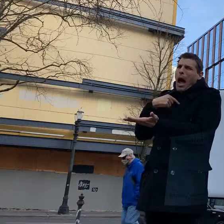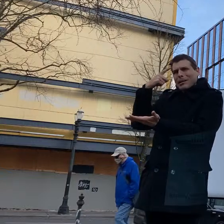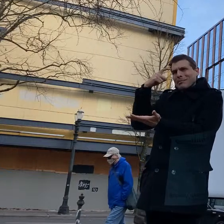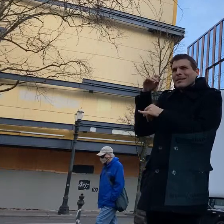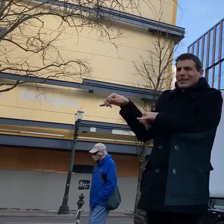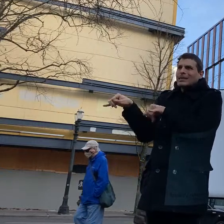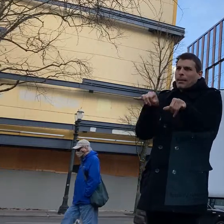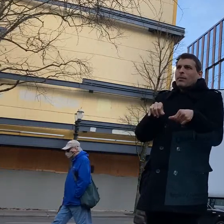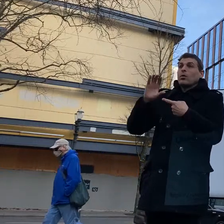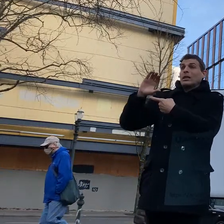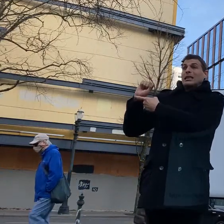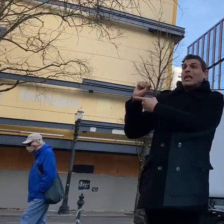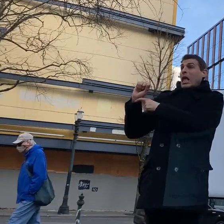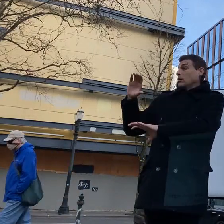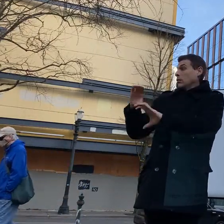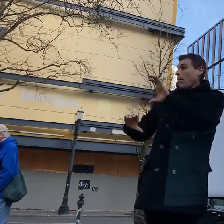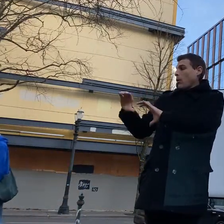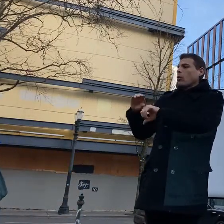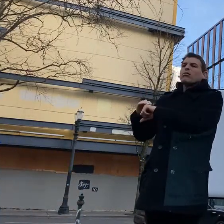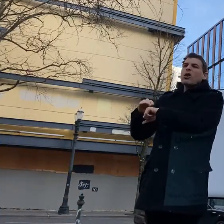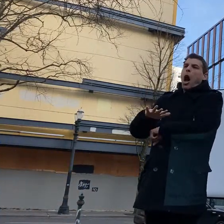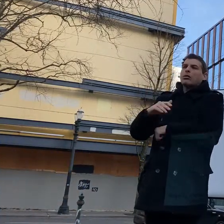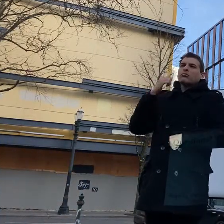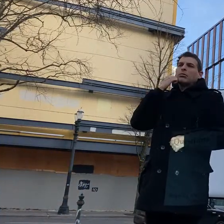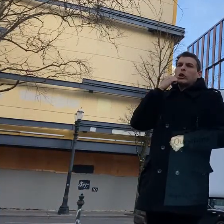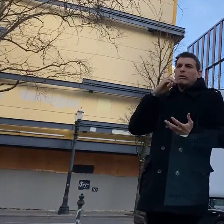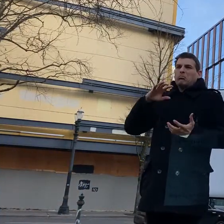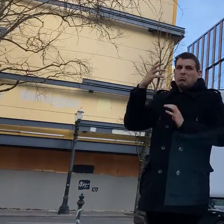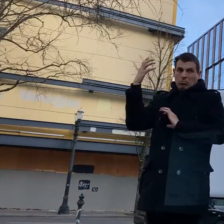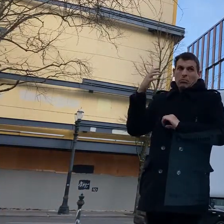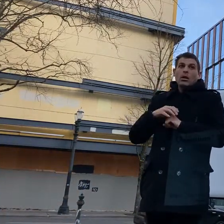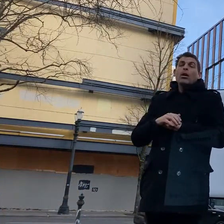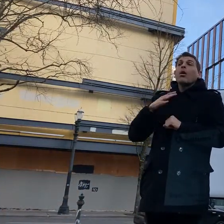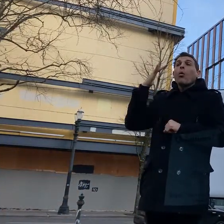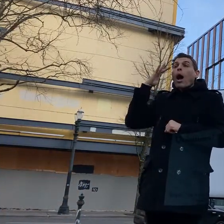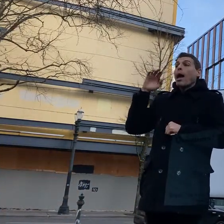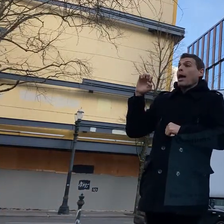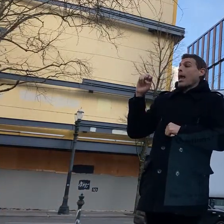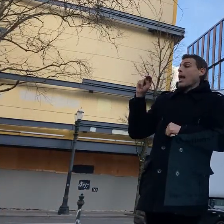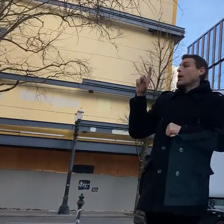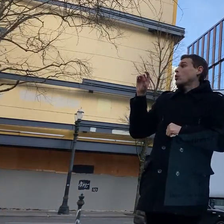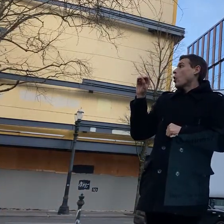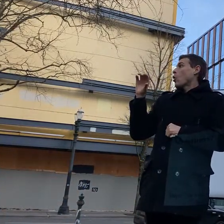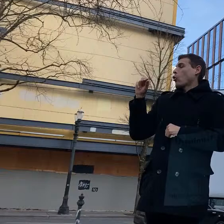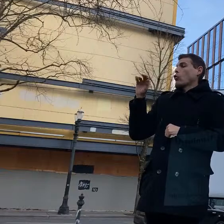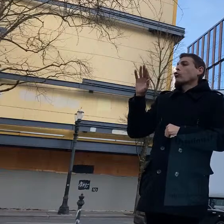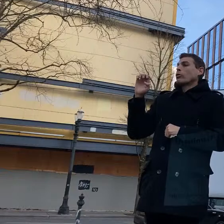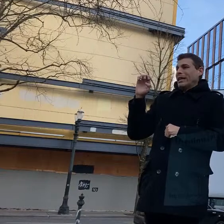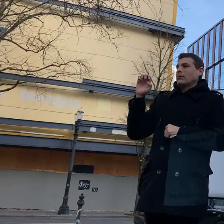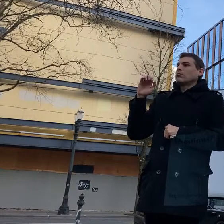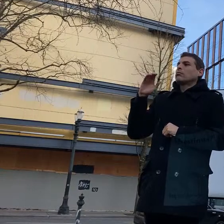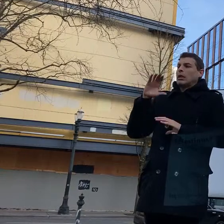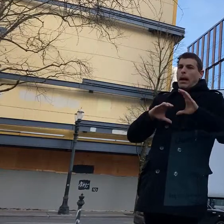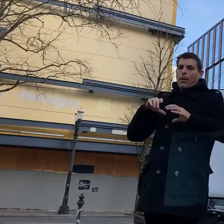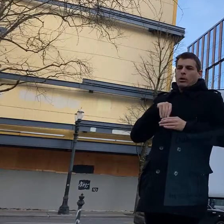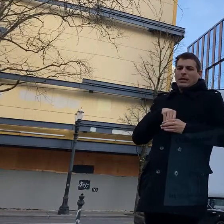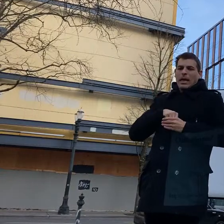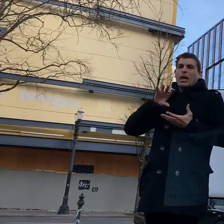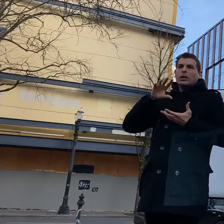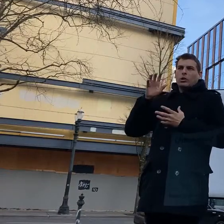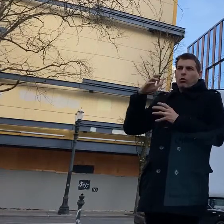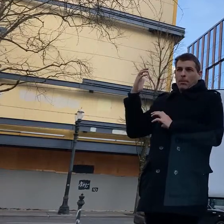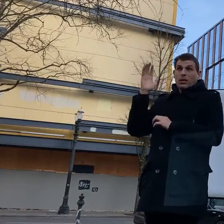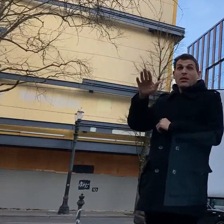that concerns me it really really concerns me um so cs is in particular